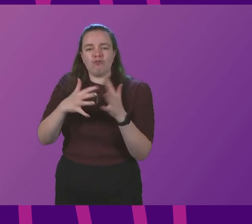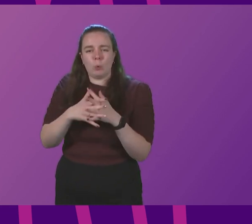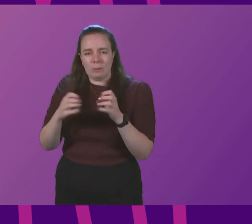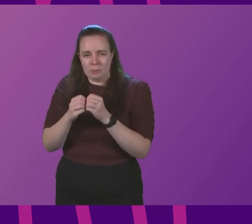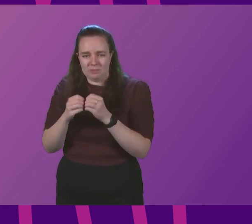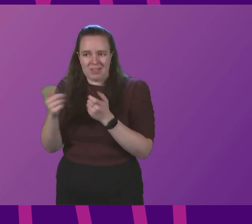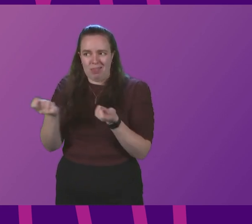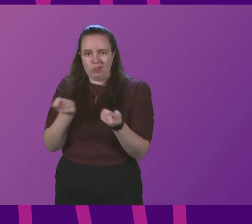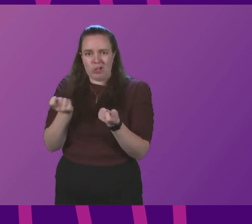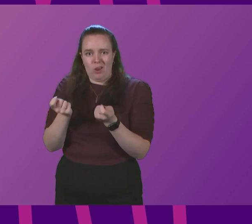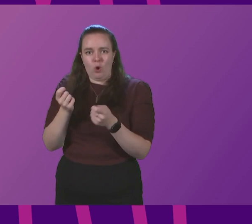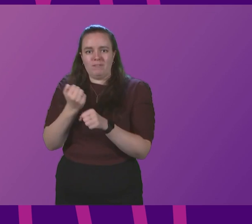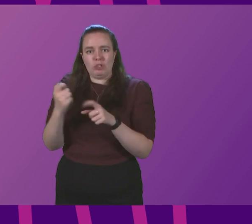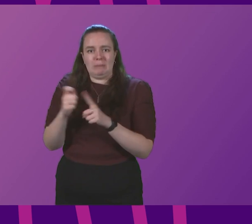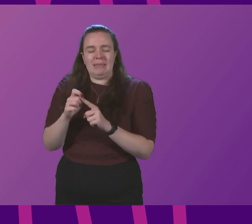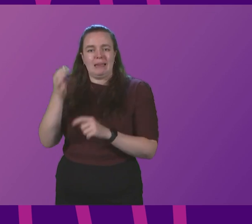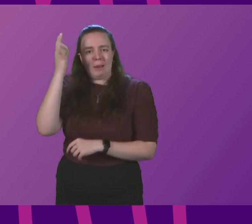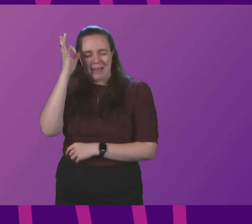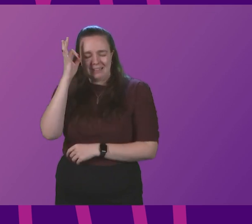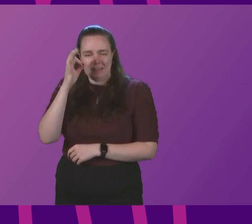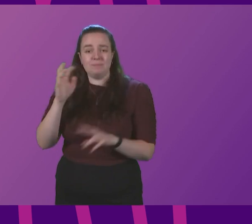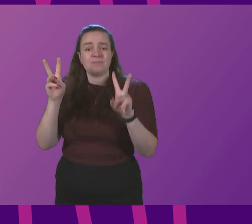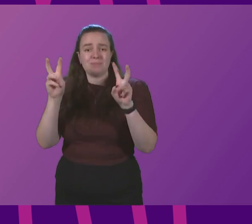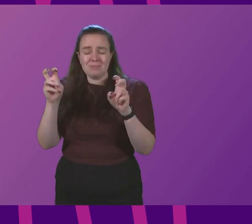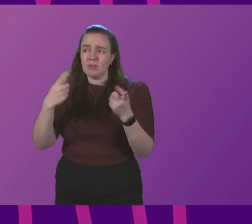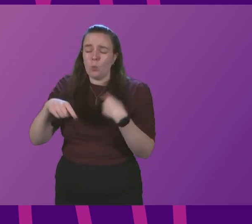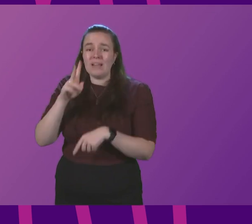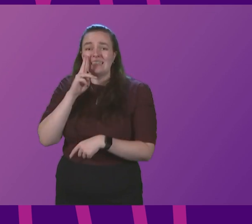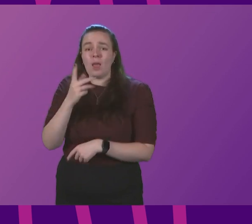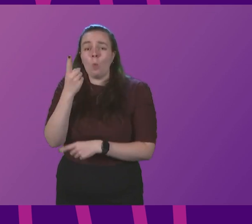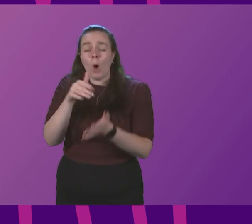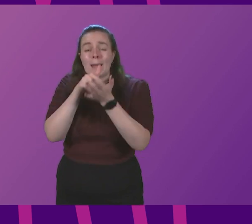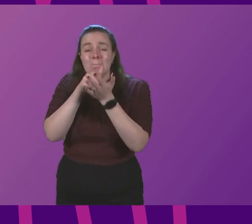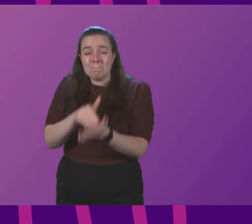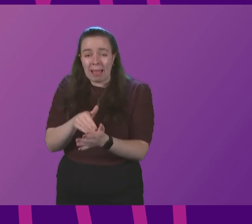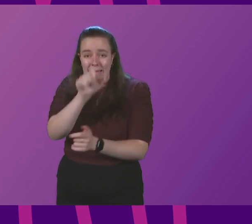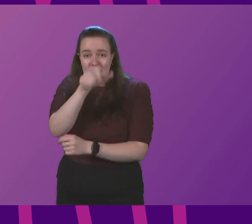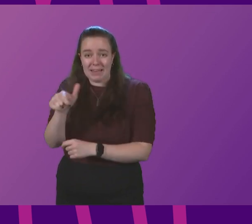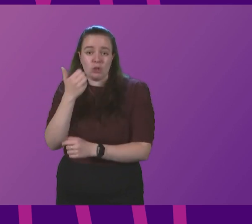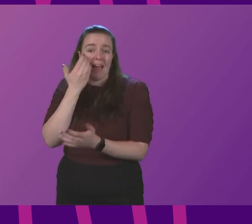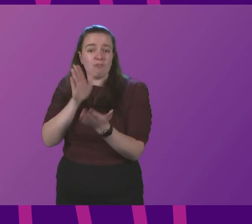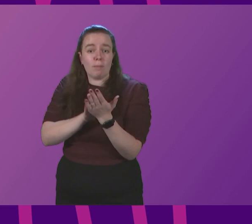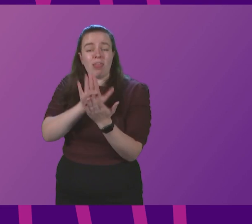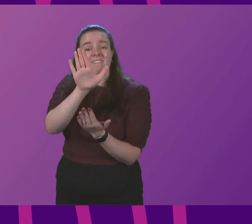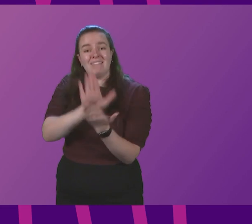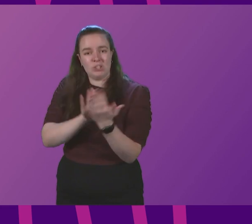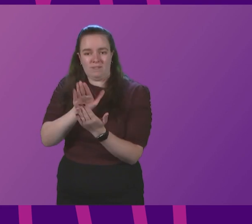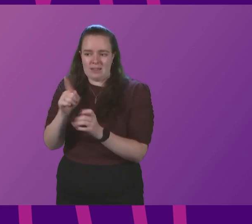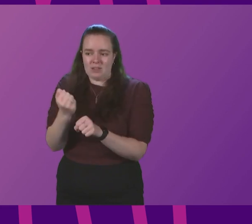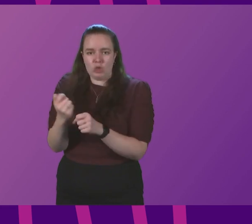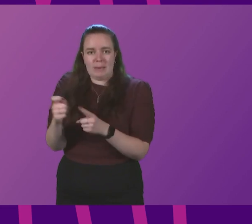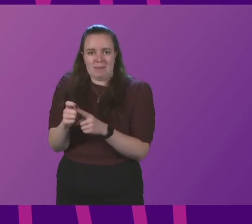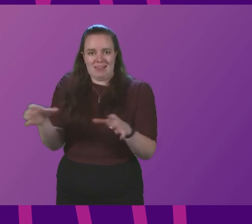Scotland's GP committee, has said, and I quote, we see one million patients each month face to face in our GP surgeries.